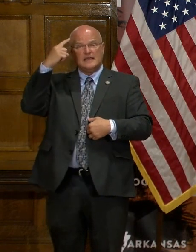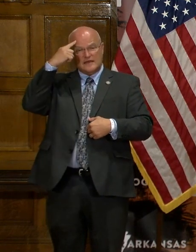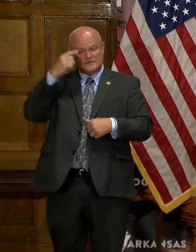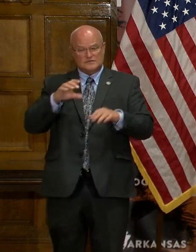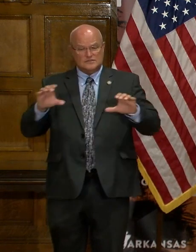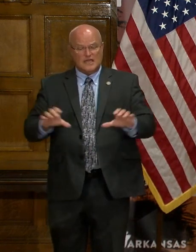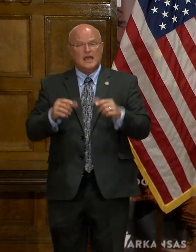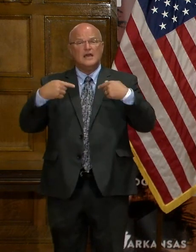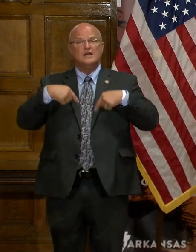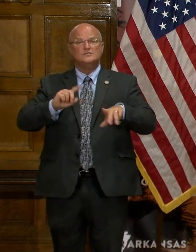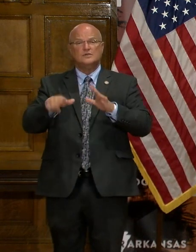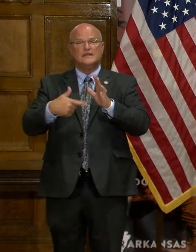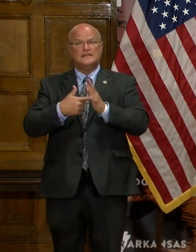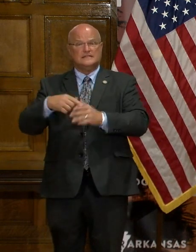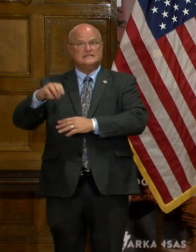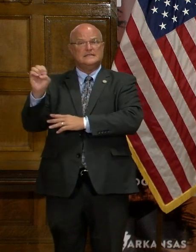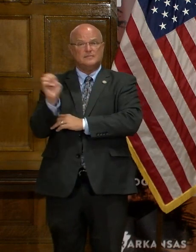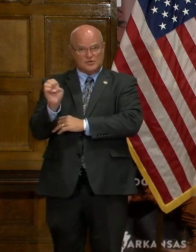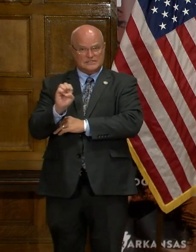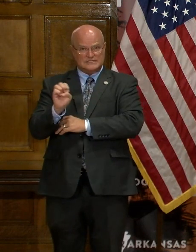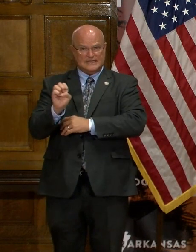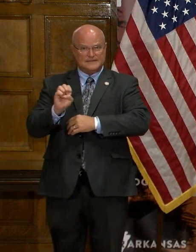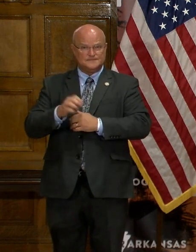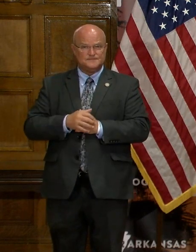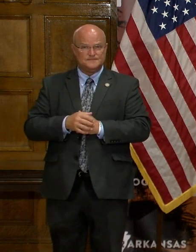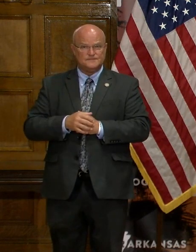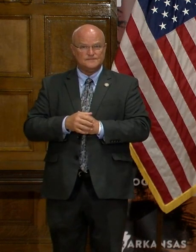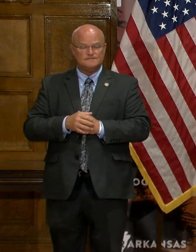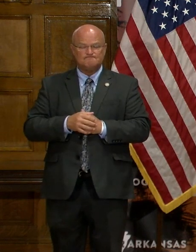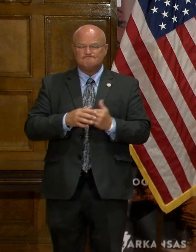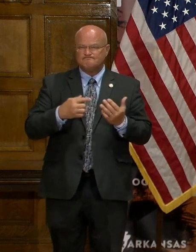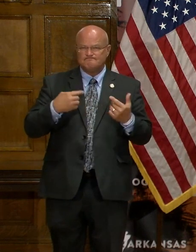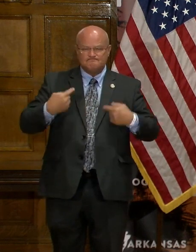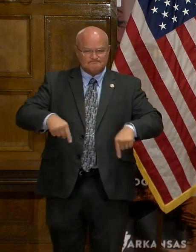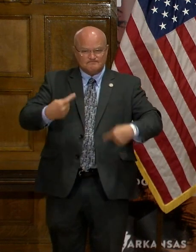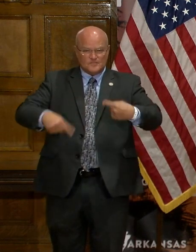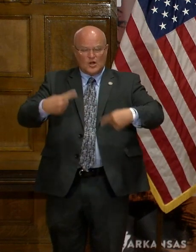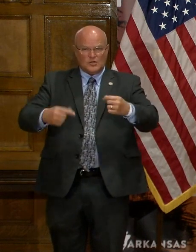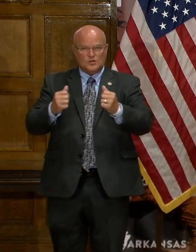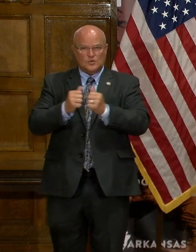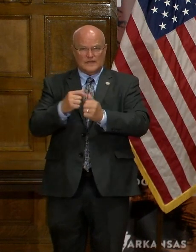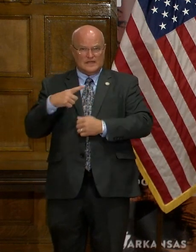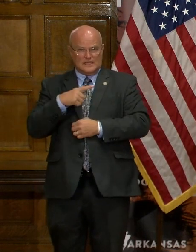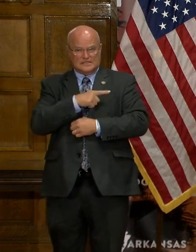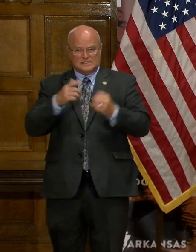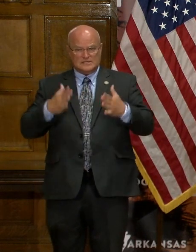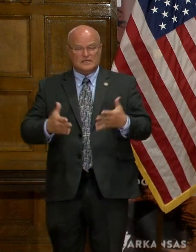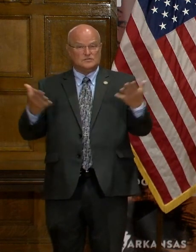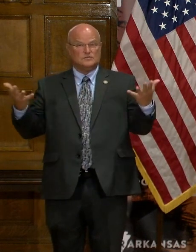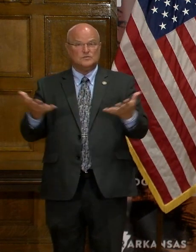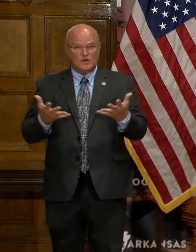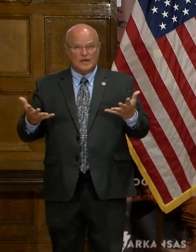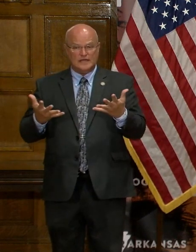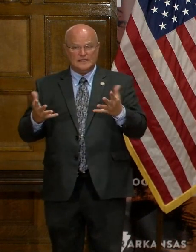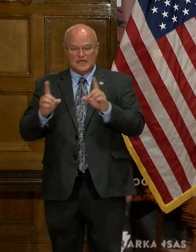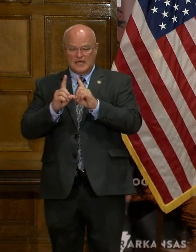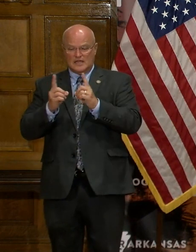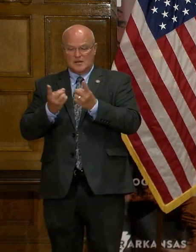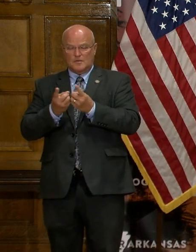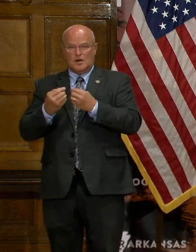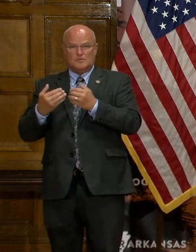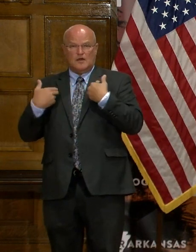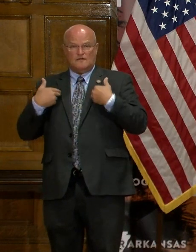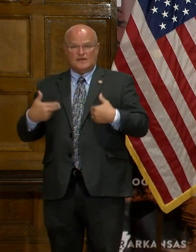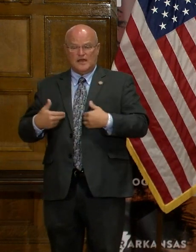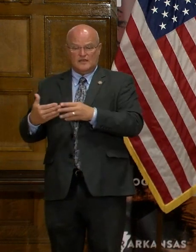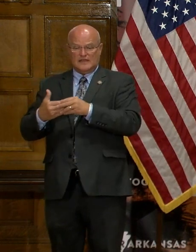during this emergency. The argument of the legislators is that they consider the Department of Health guidelines